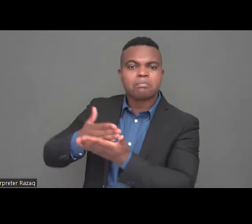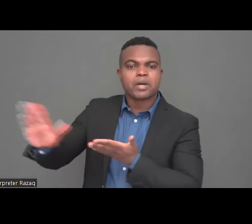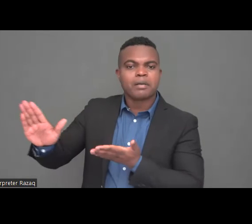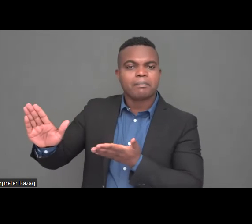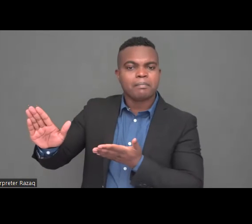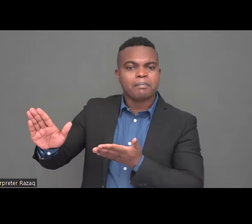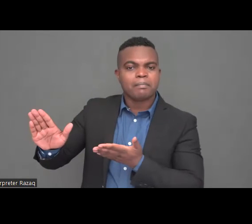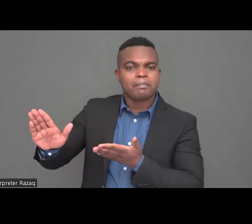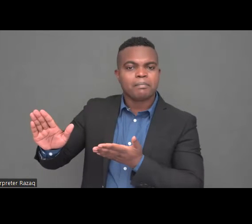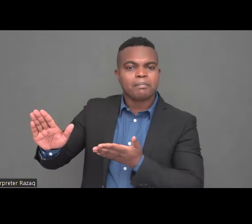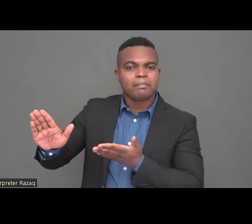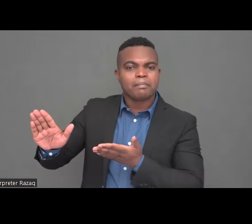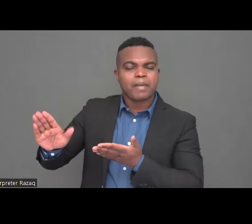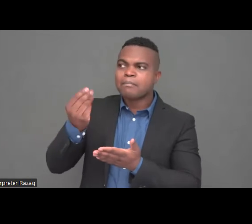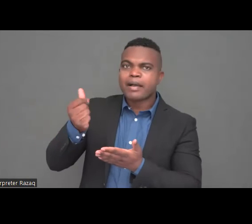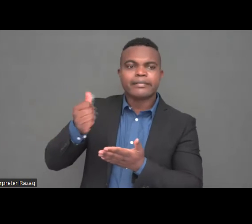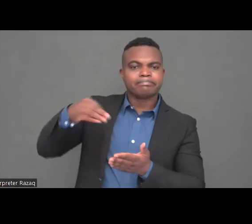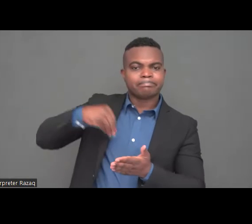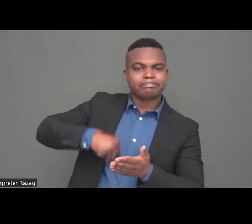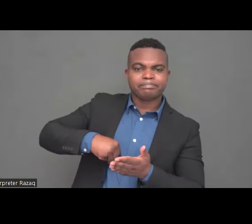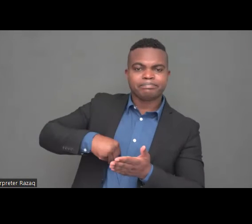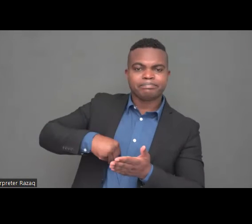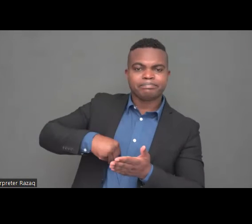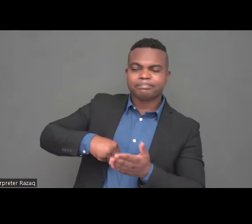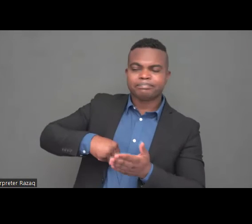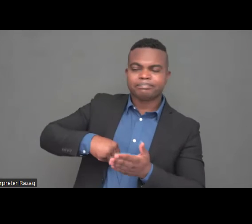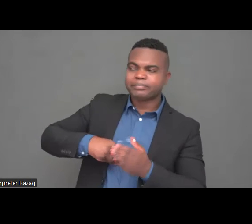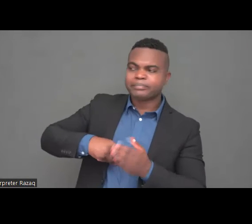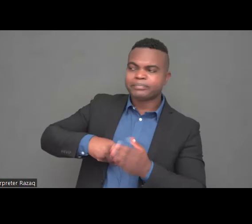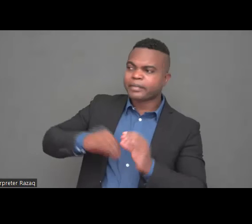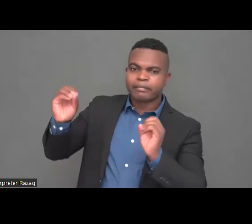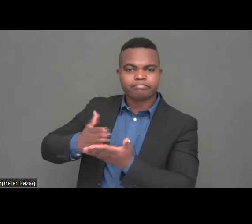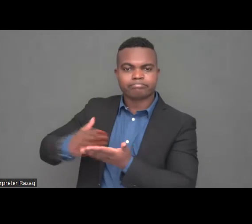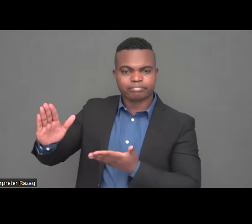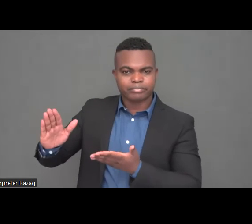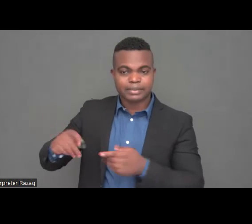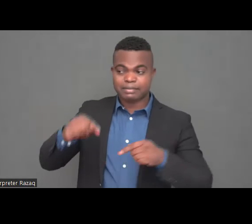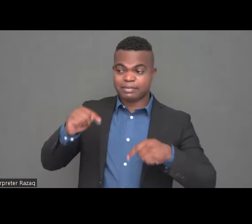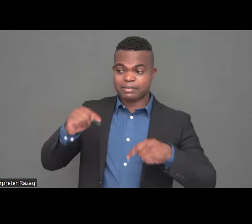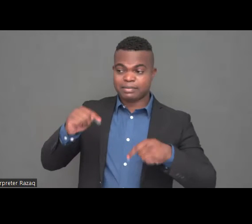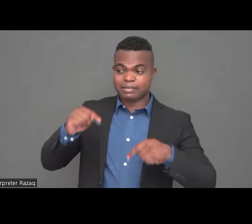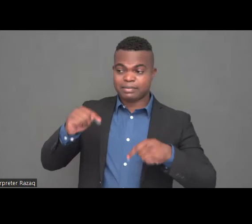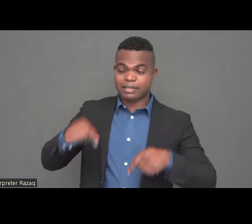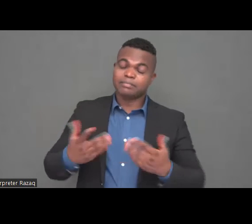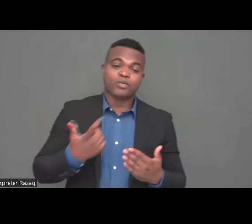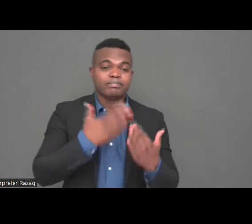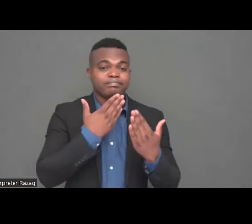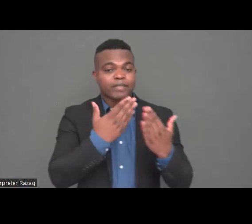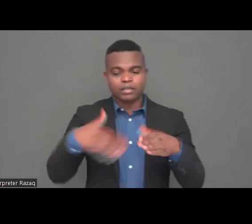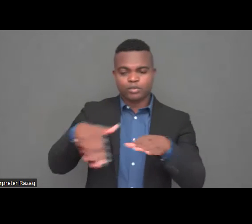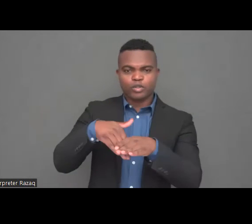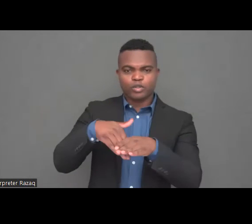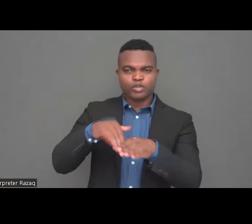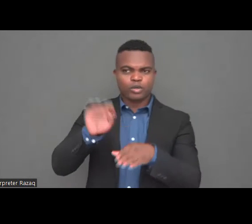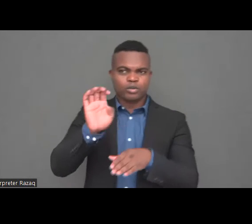the European home NGO from Denmark, Henrik Hobro,